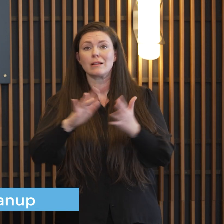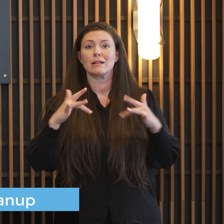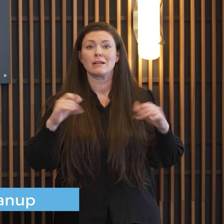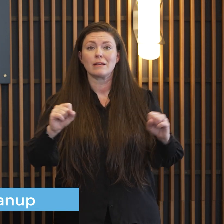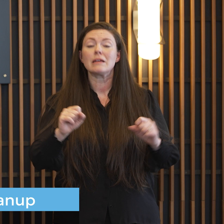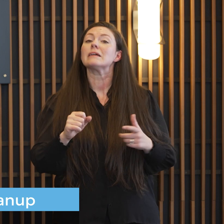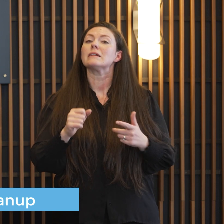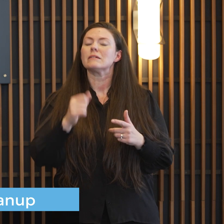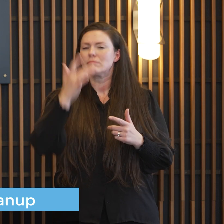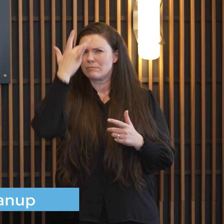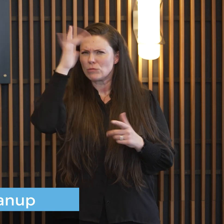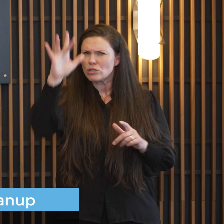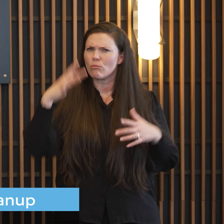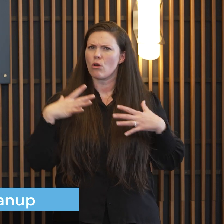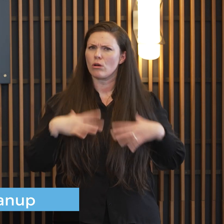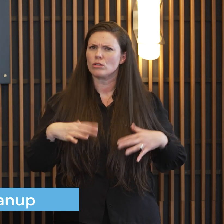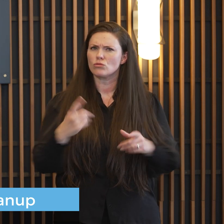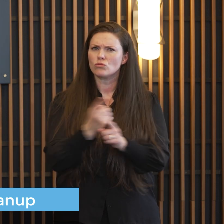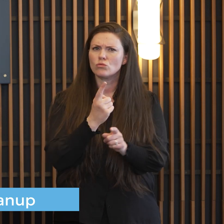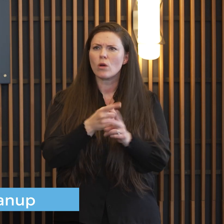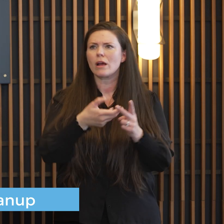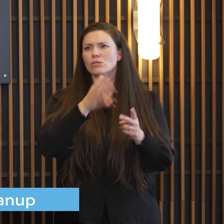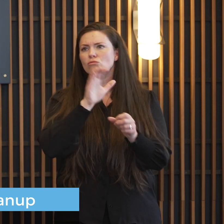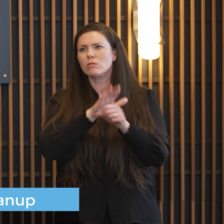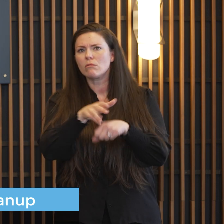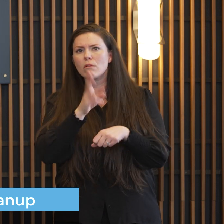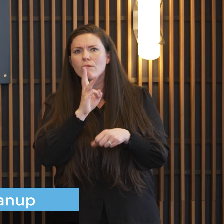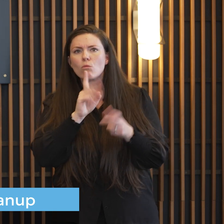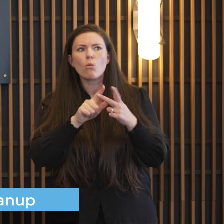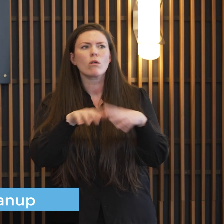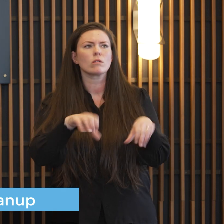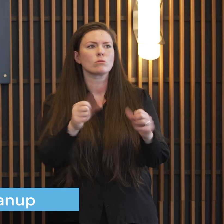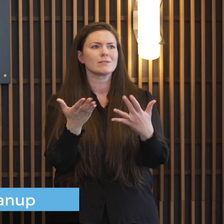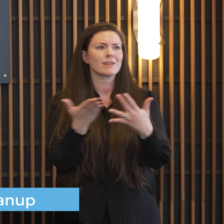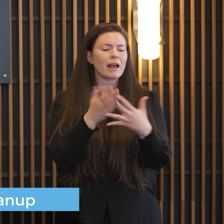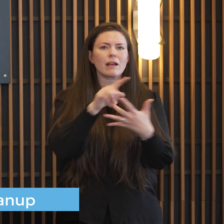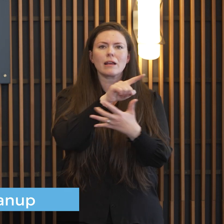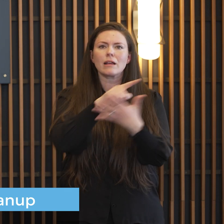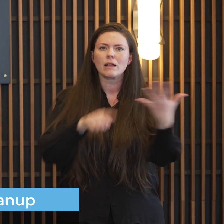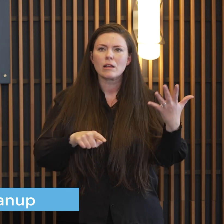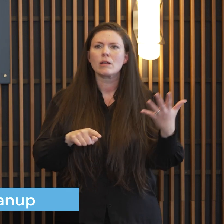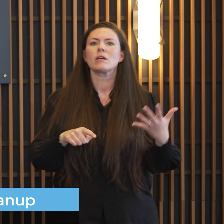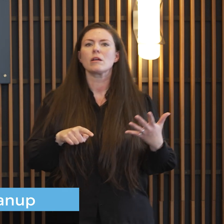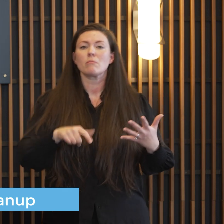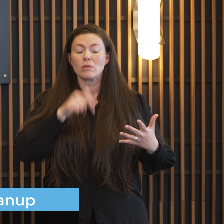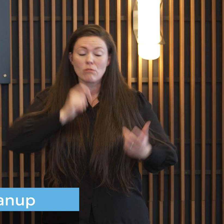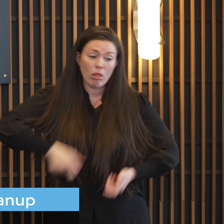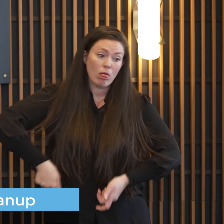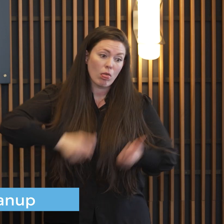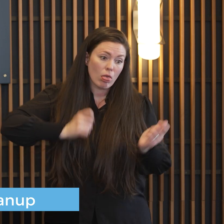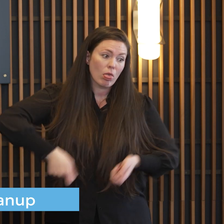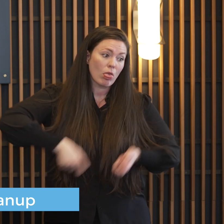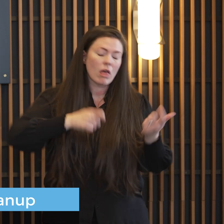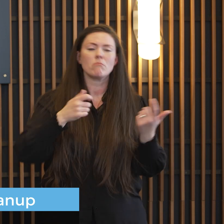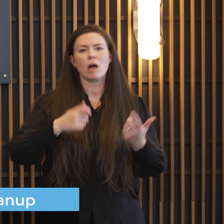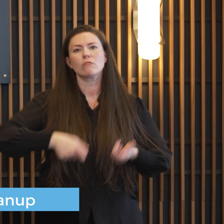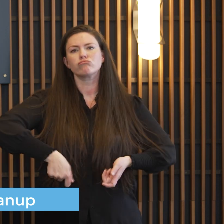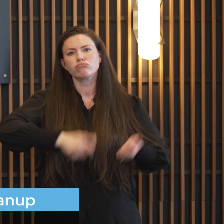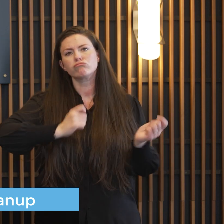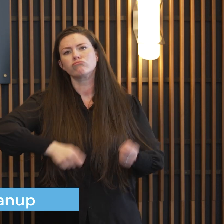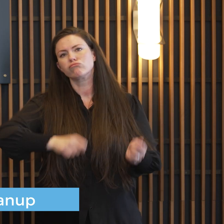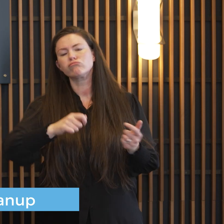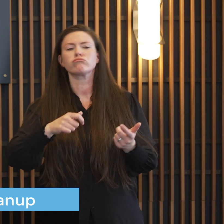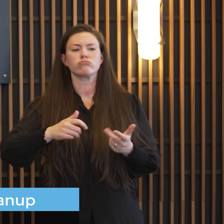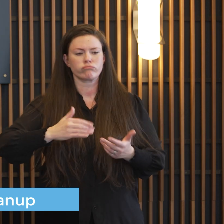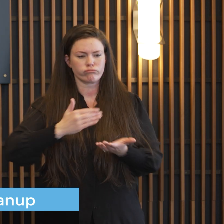dress warmly stay hydrated take breaks and and you know move small amounts with each pass of those shovel